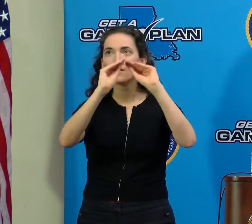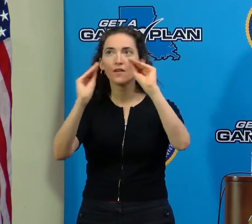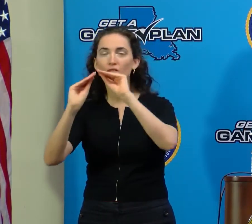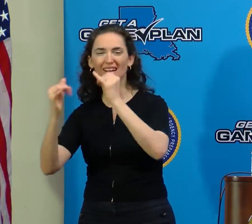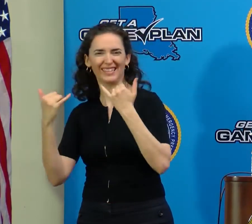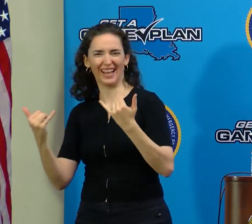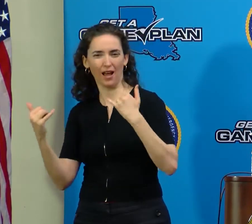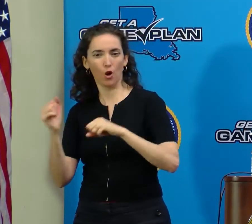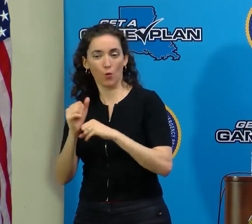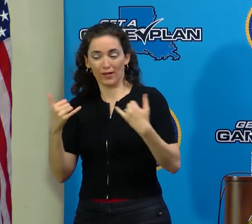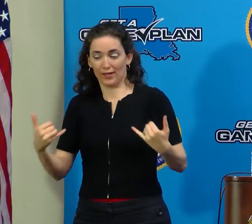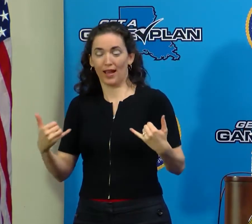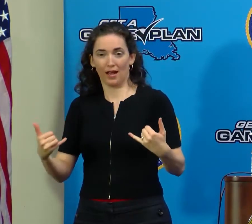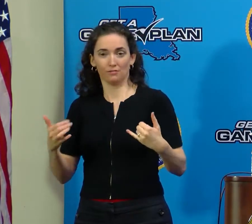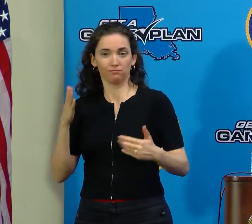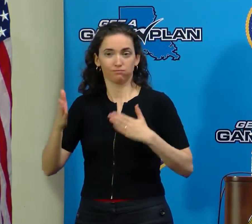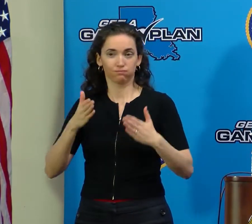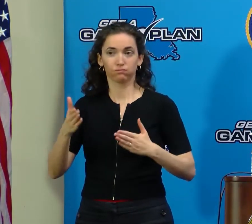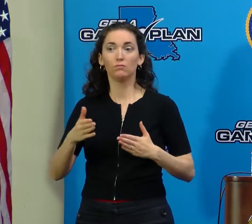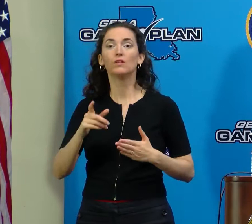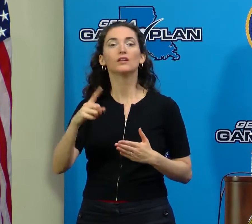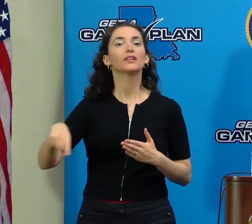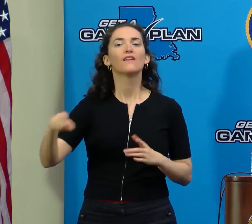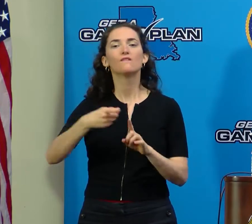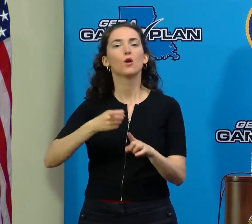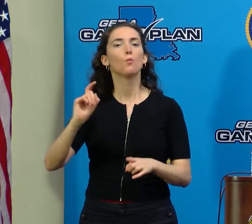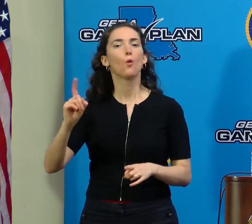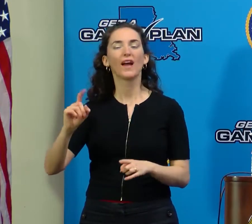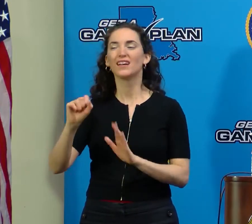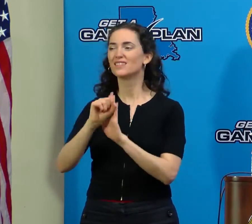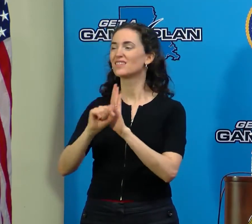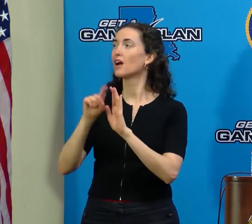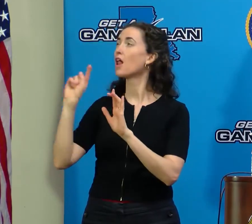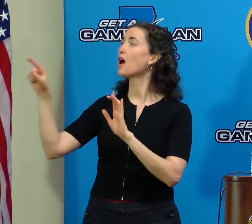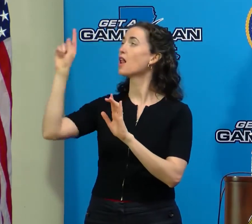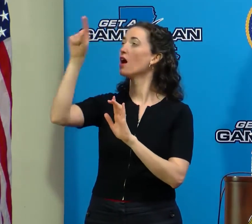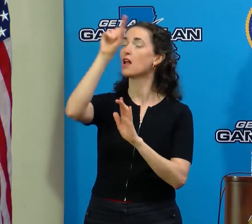we speak. Those linemen, by the way, come from 22 different states.